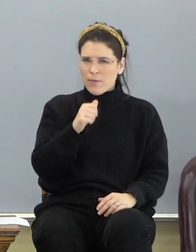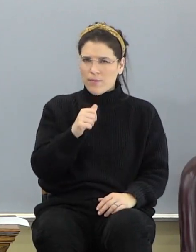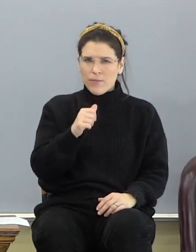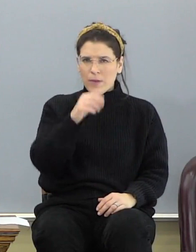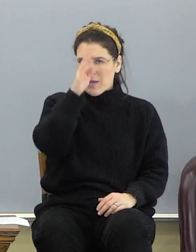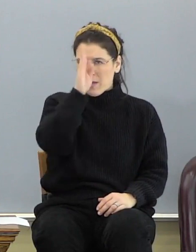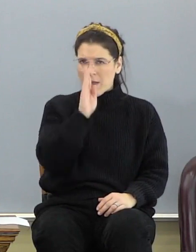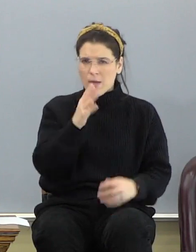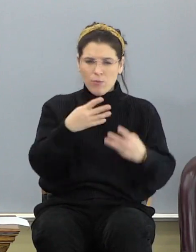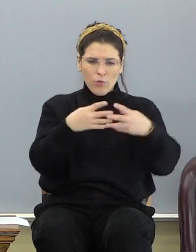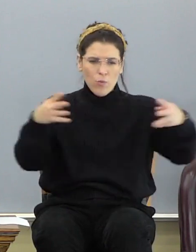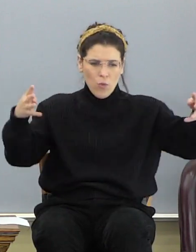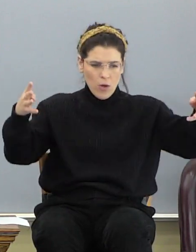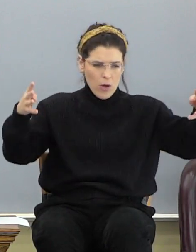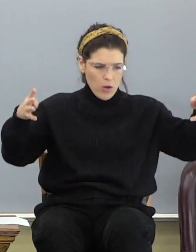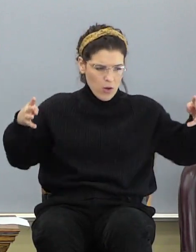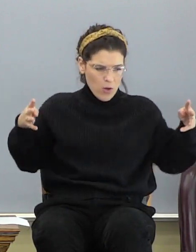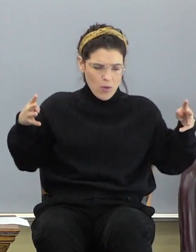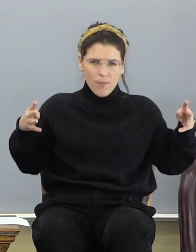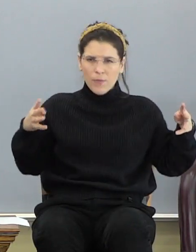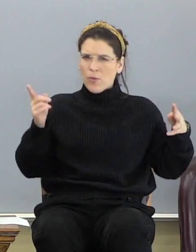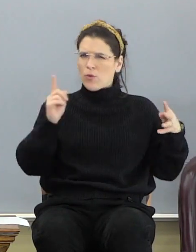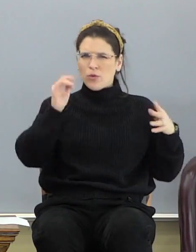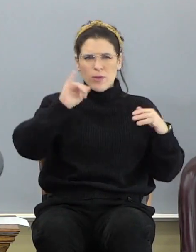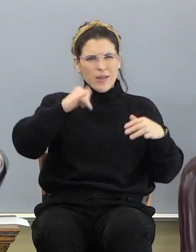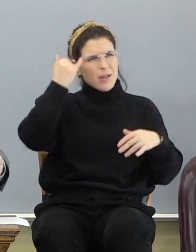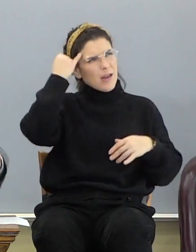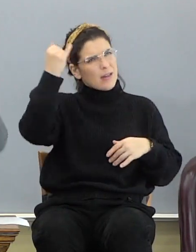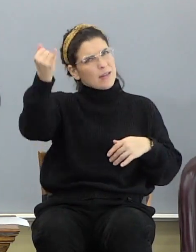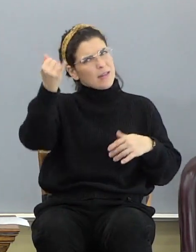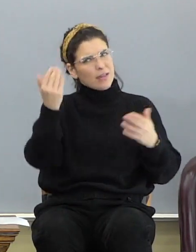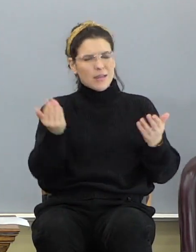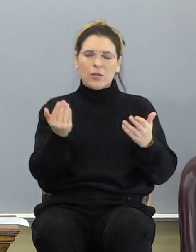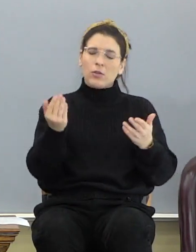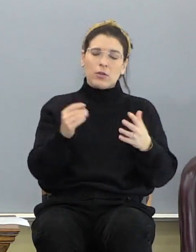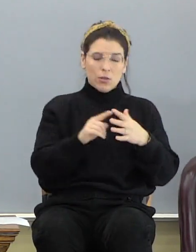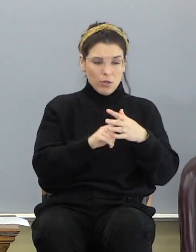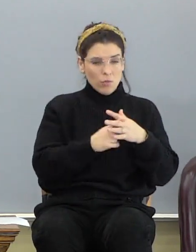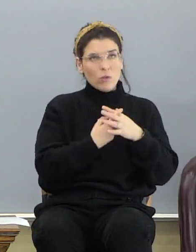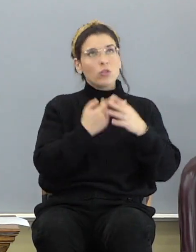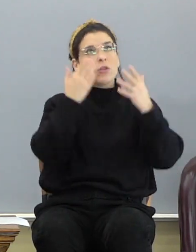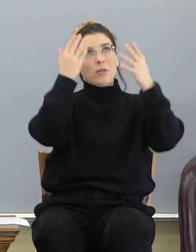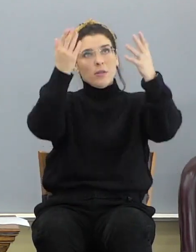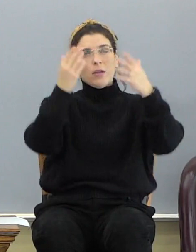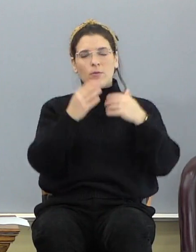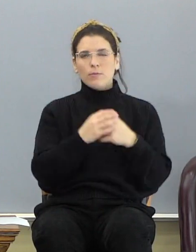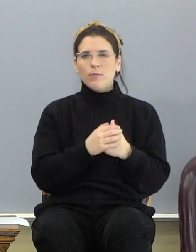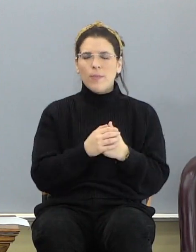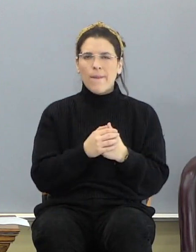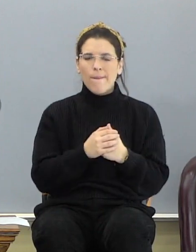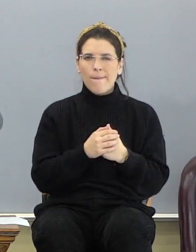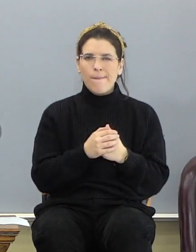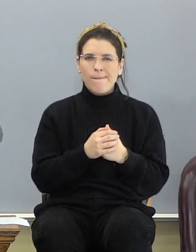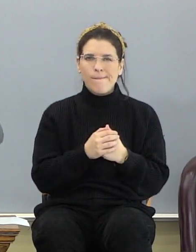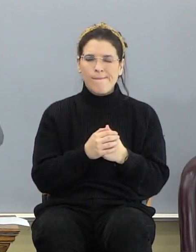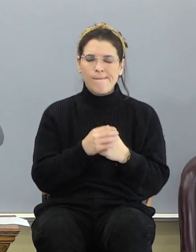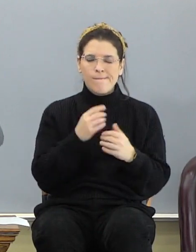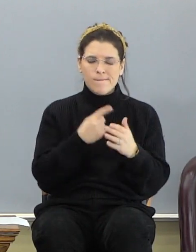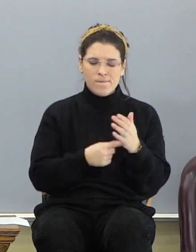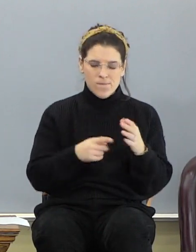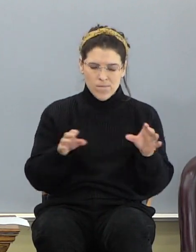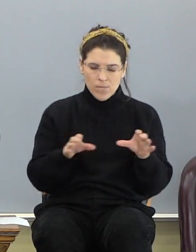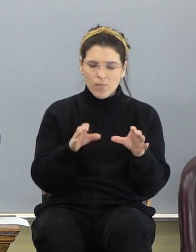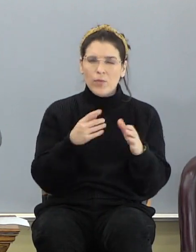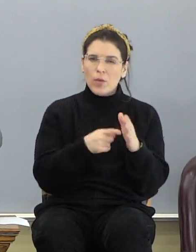God put a wall up. Where do you get that idea down here? The original's up there. Now, what he's doing,